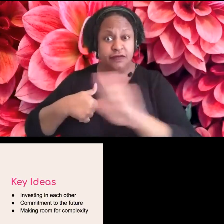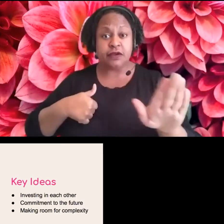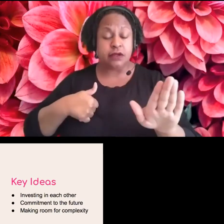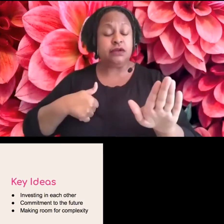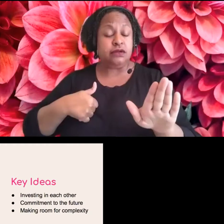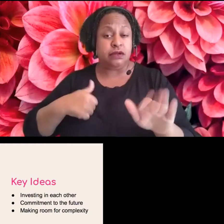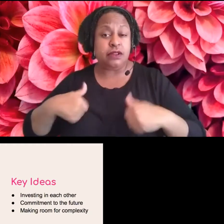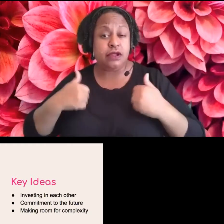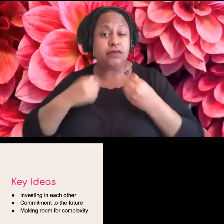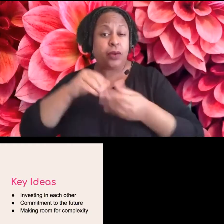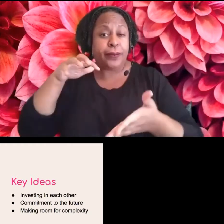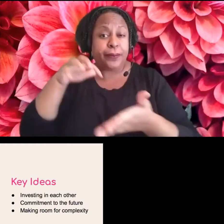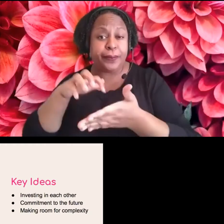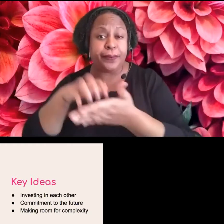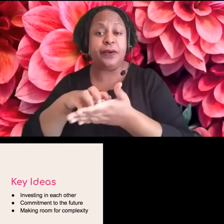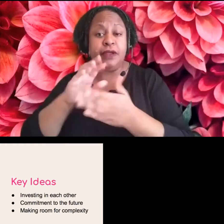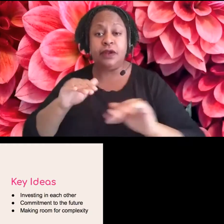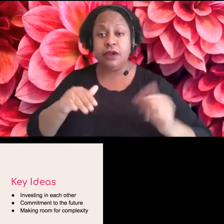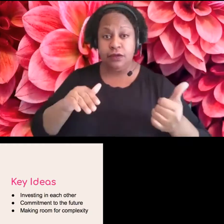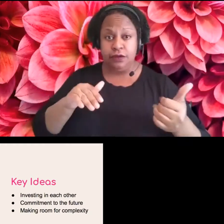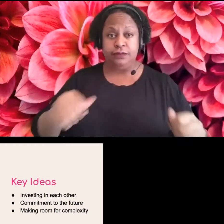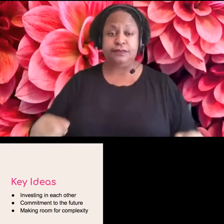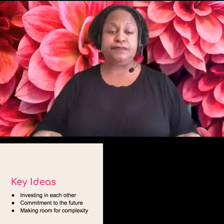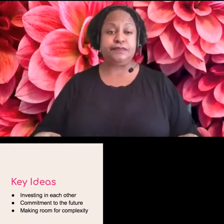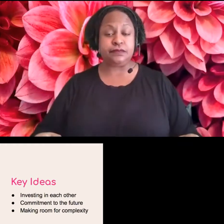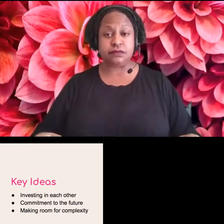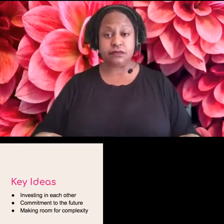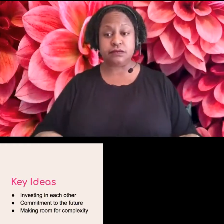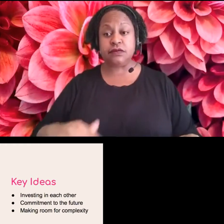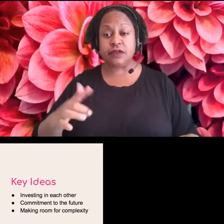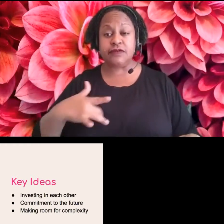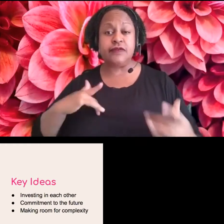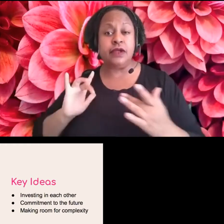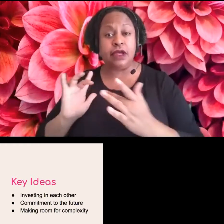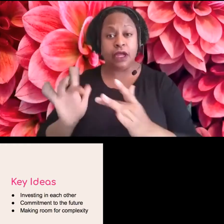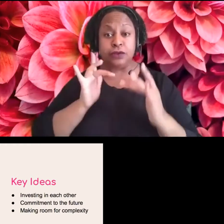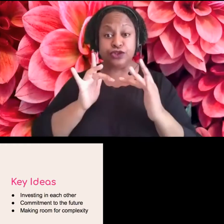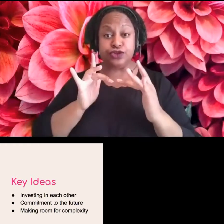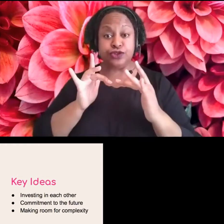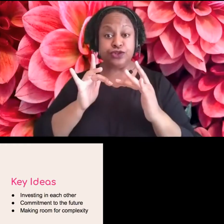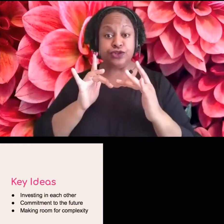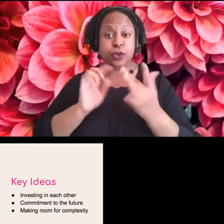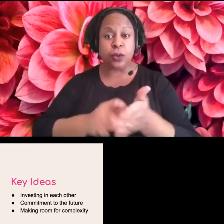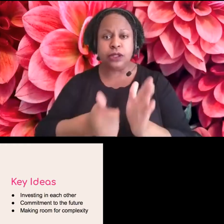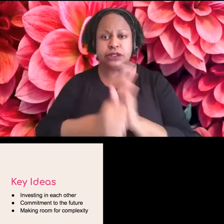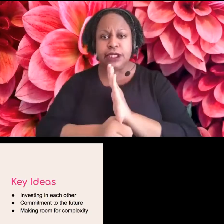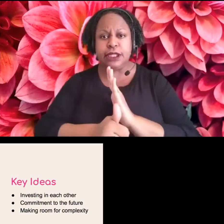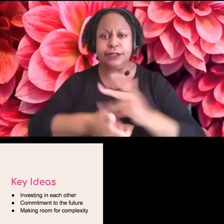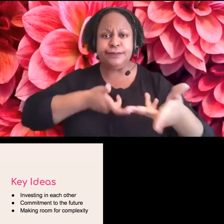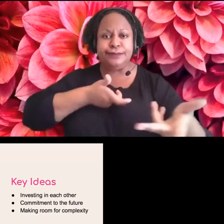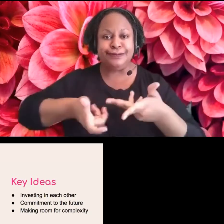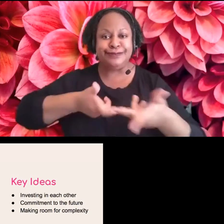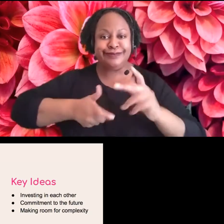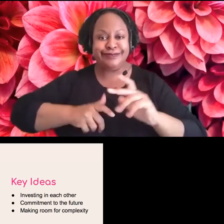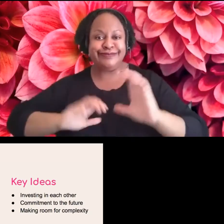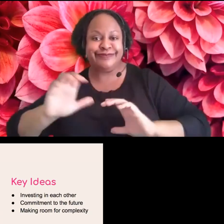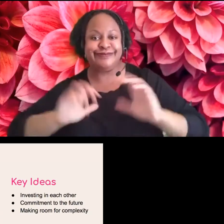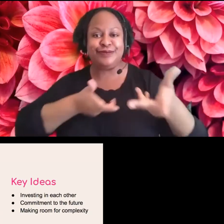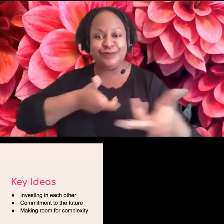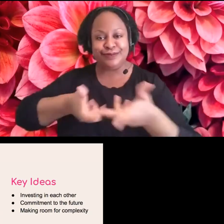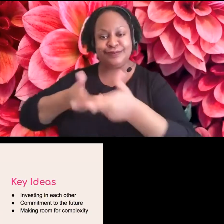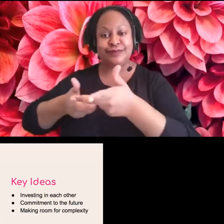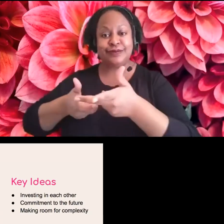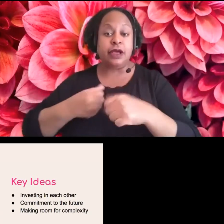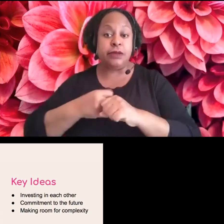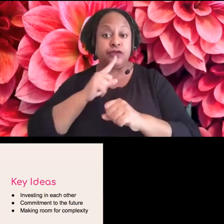Um, I, I do think outreach in many ways is about being a good conversationalist and being able to make people feel confident in their